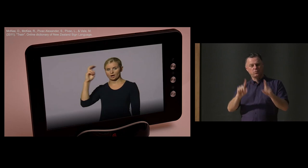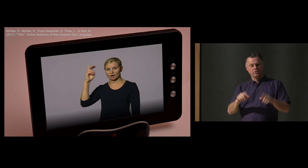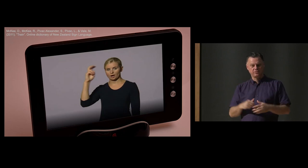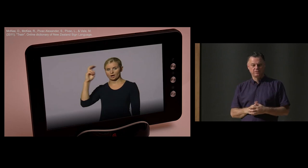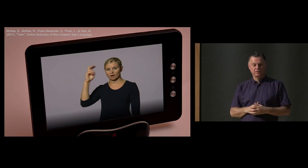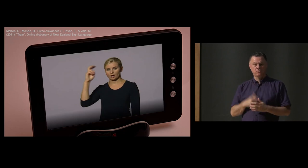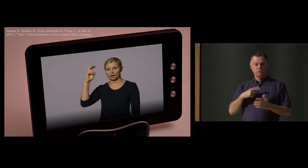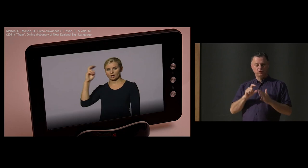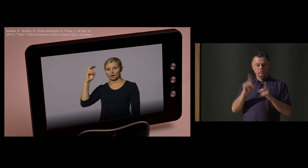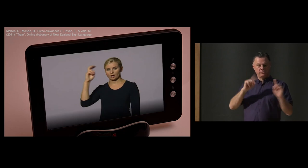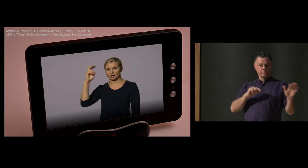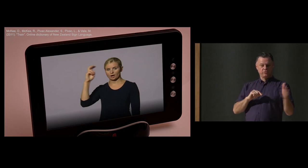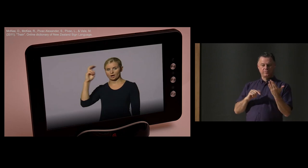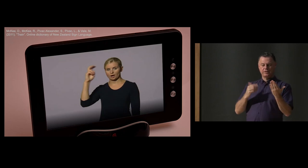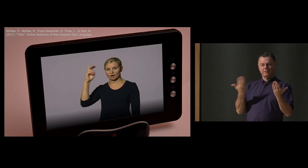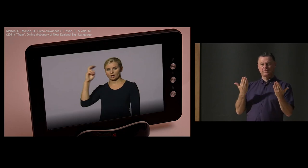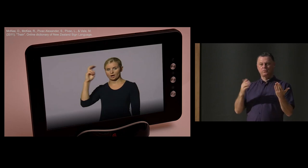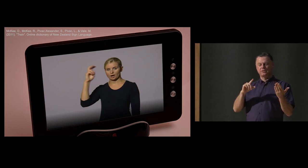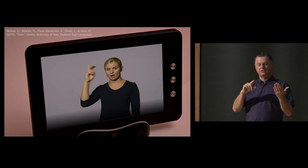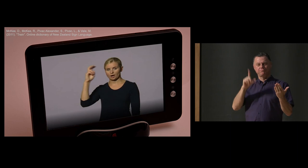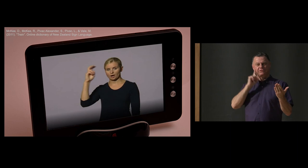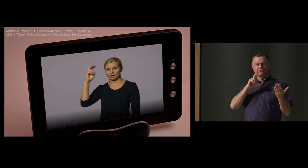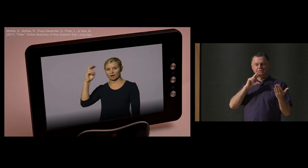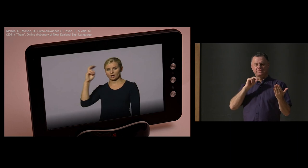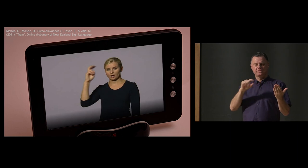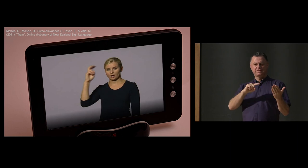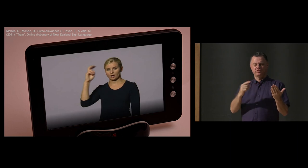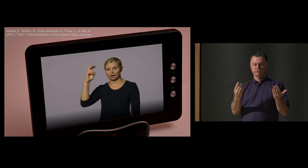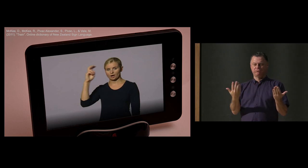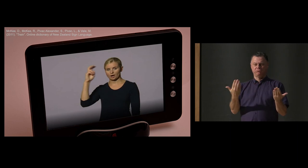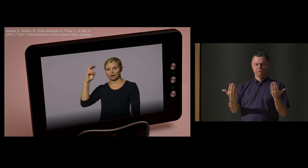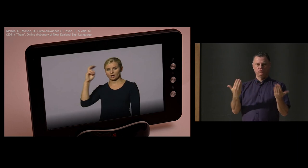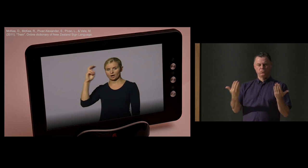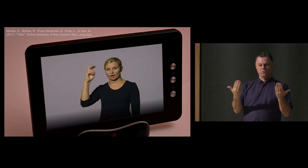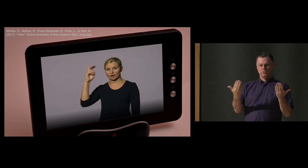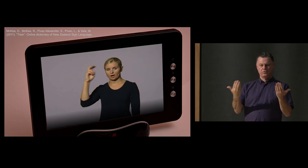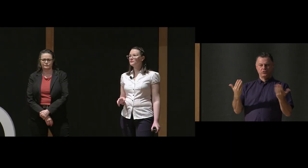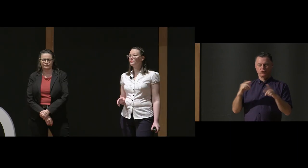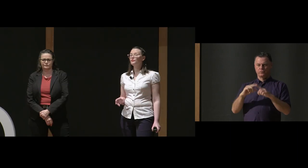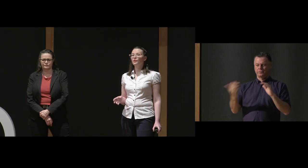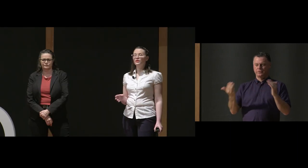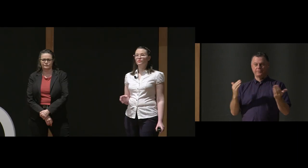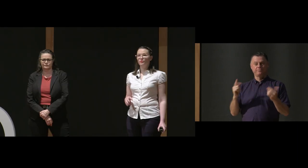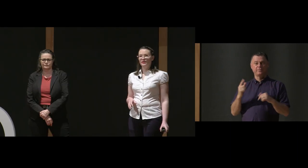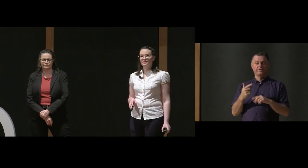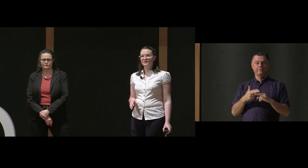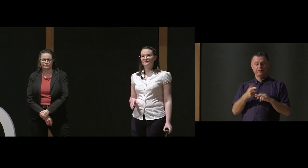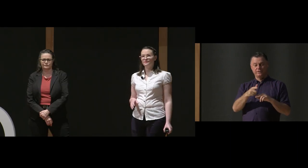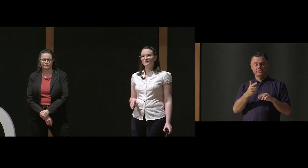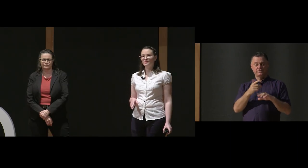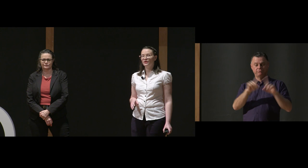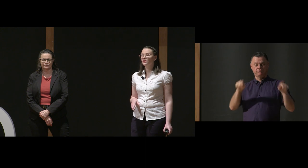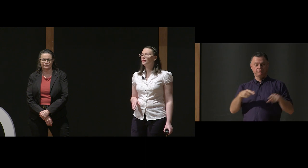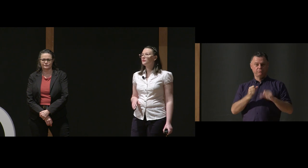compare what we're doing to what English-speaking devices look like. But it's still a new device for a new audience.